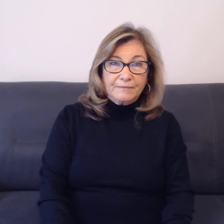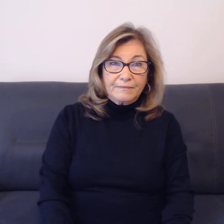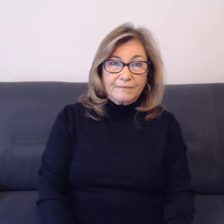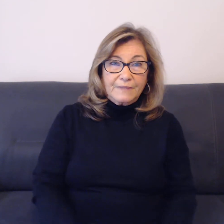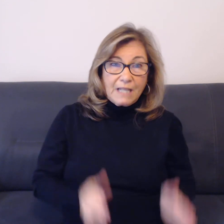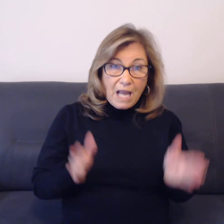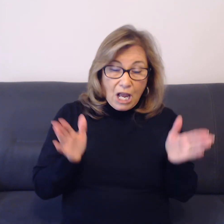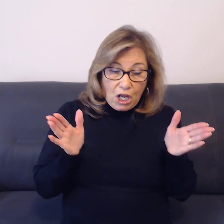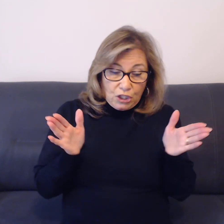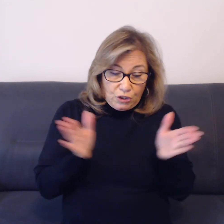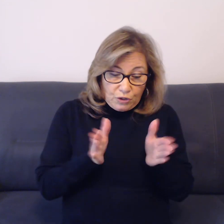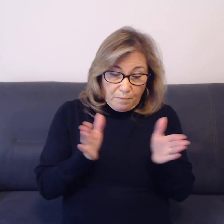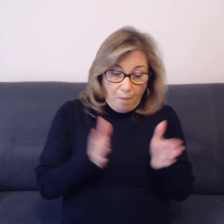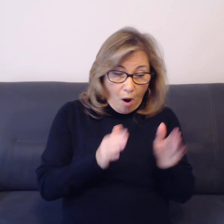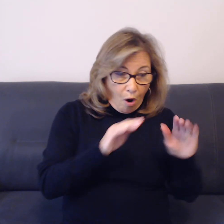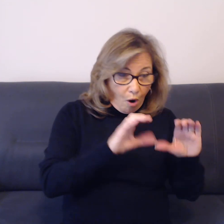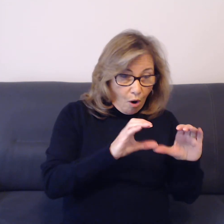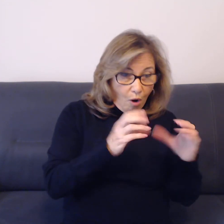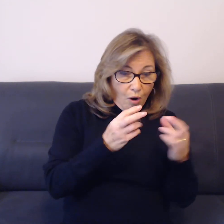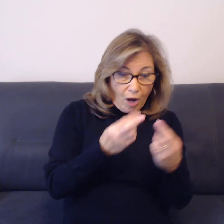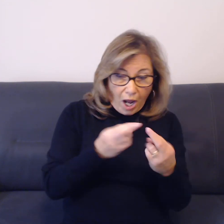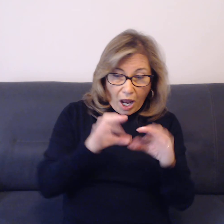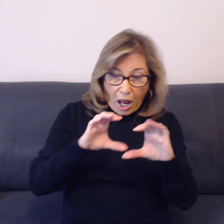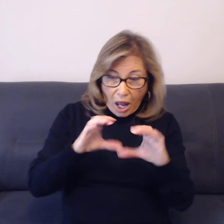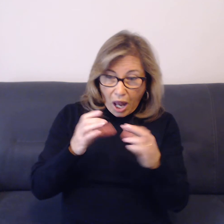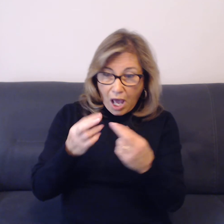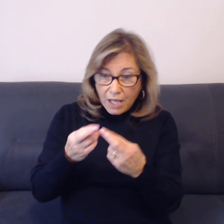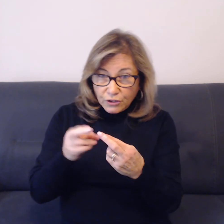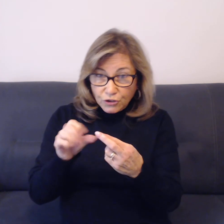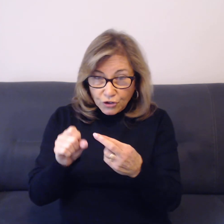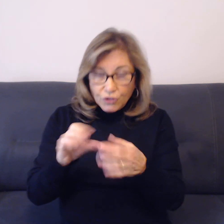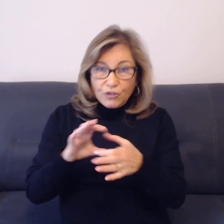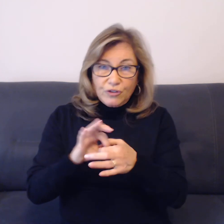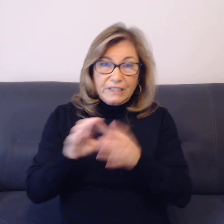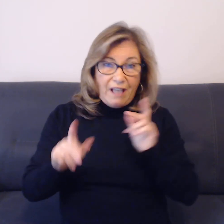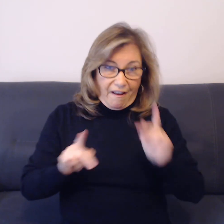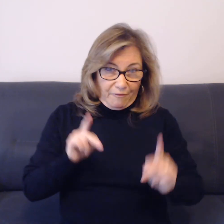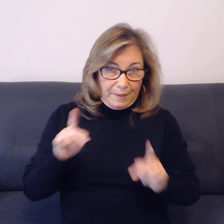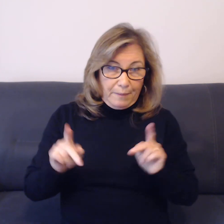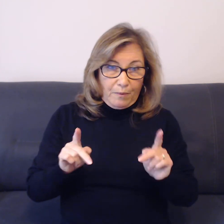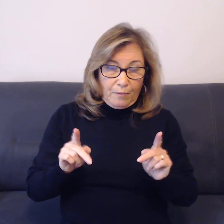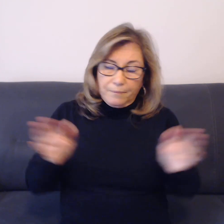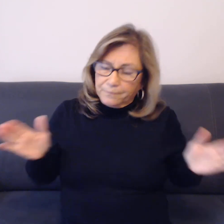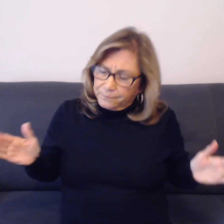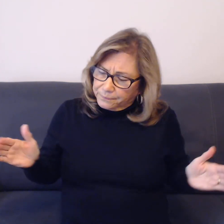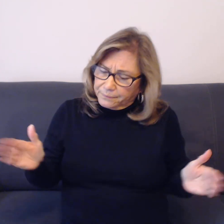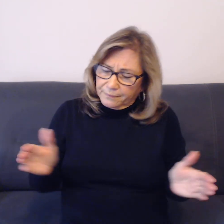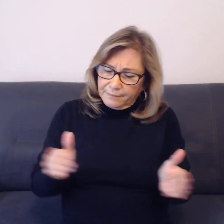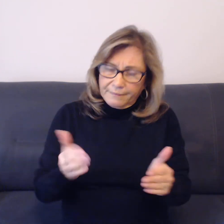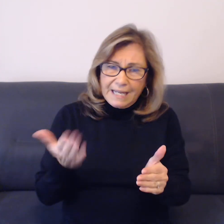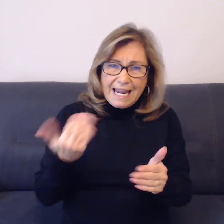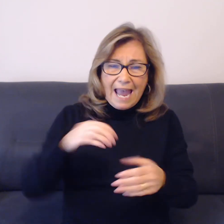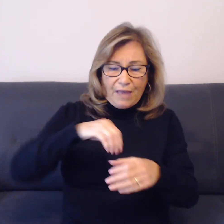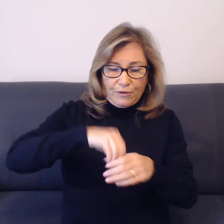Small clusters of people gathered in front of the building.